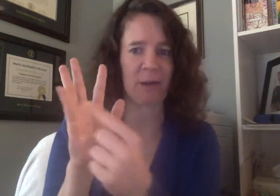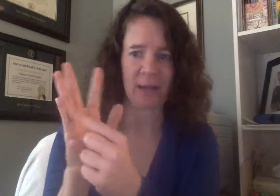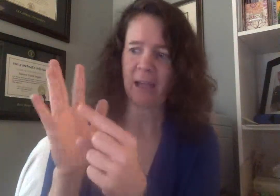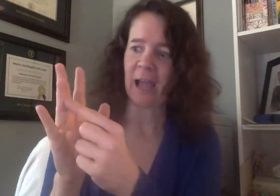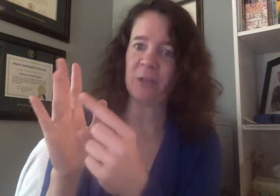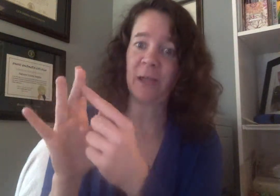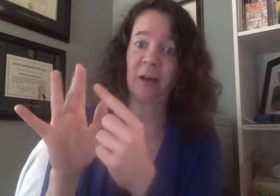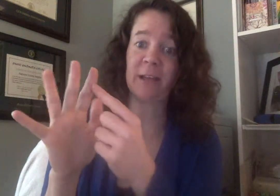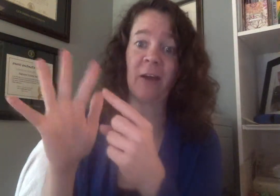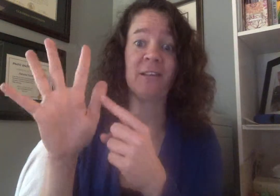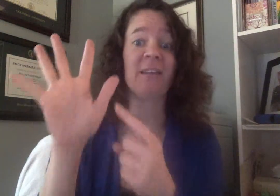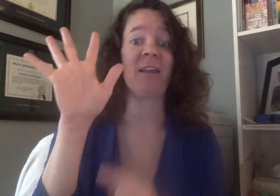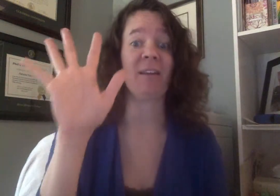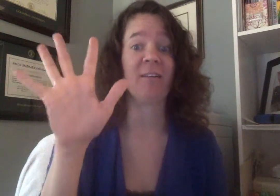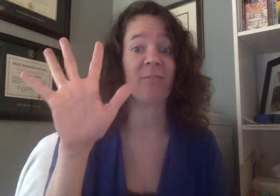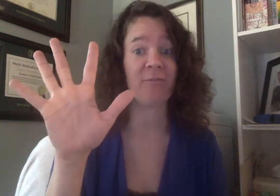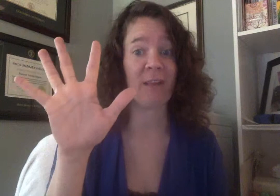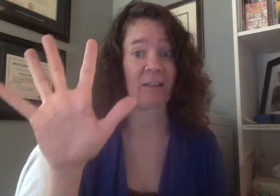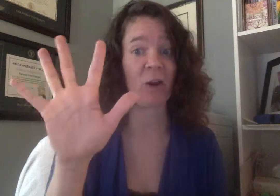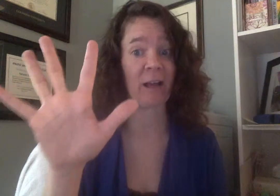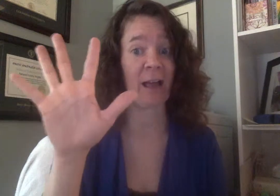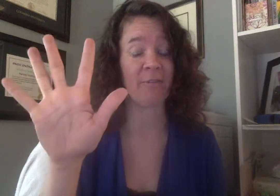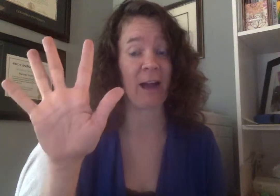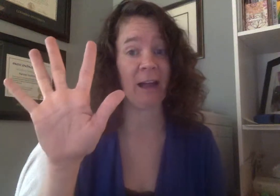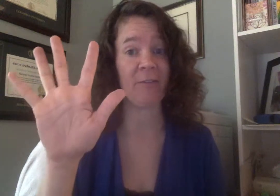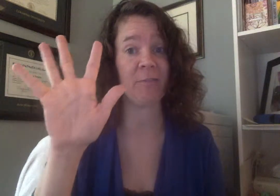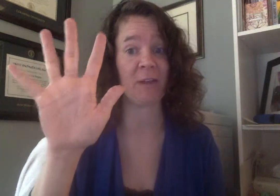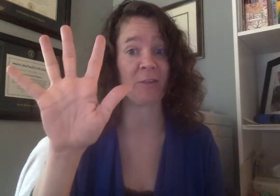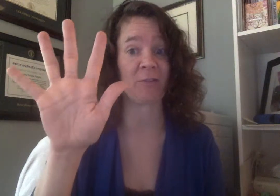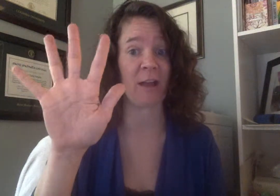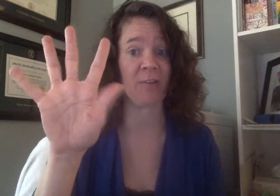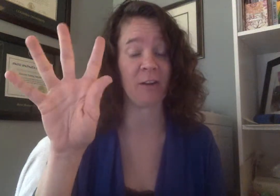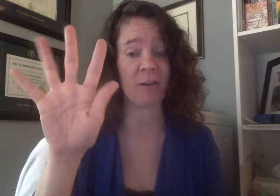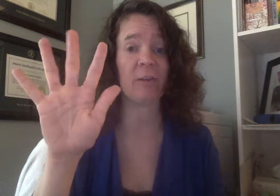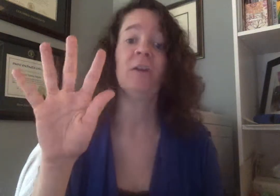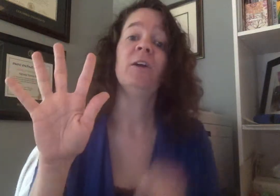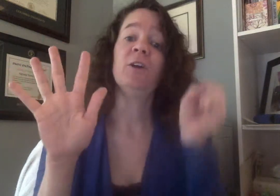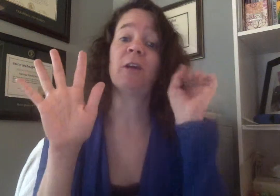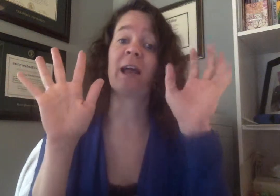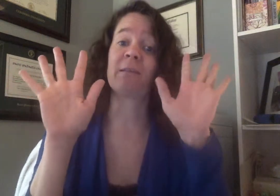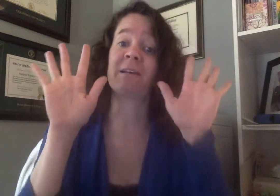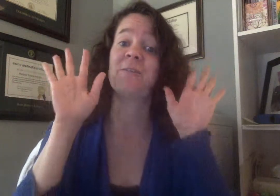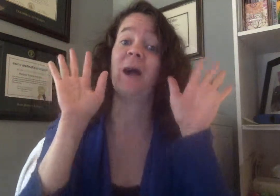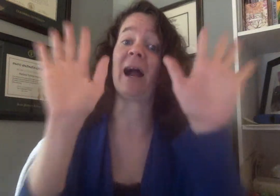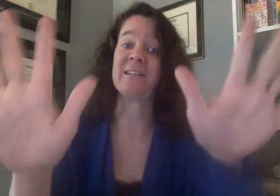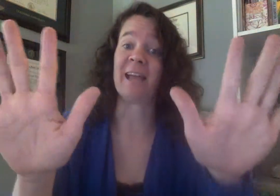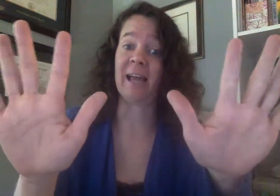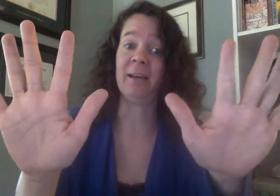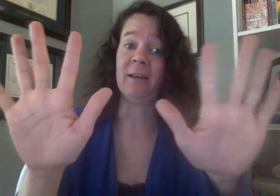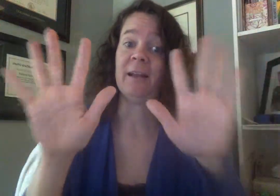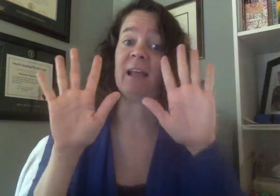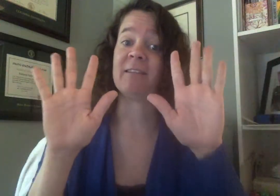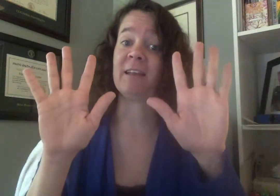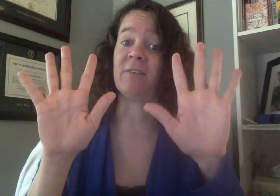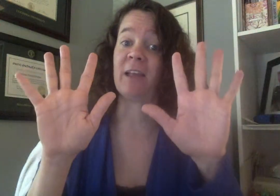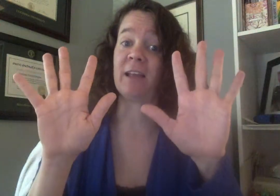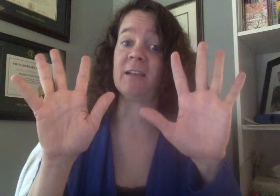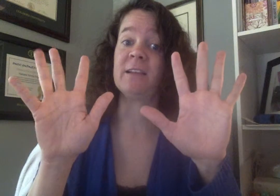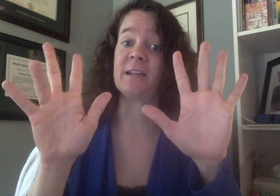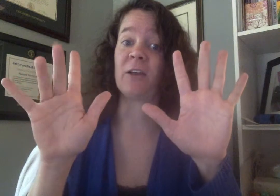and you count out and see that it's called a high five because there's five fingers you can ask them to give a high ten and see if they can tell